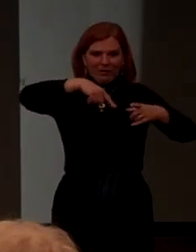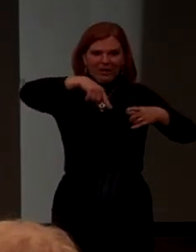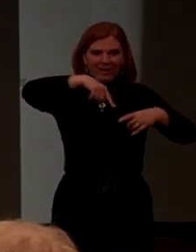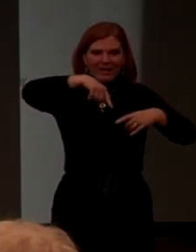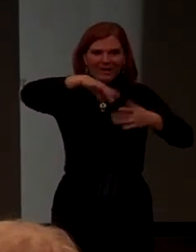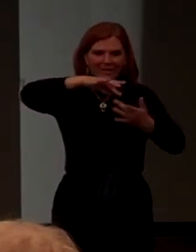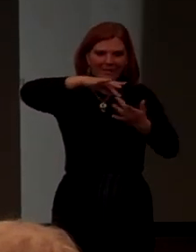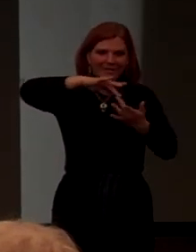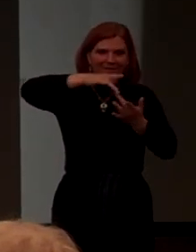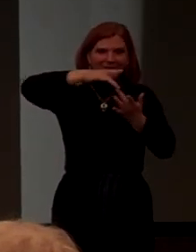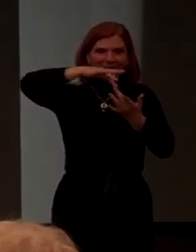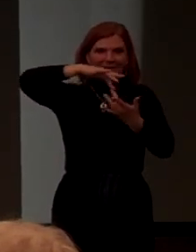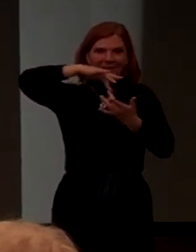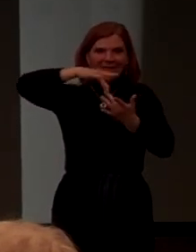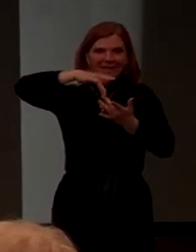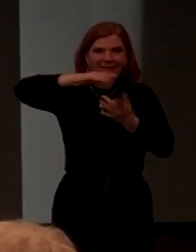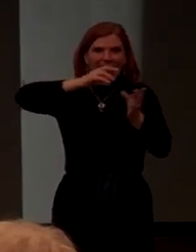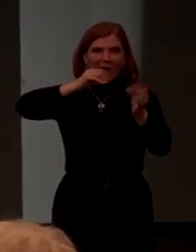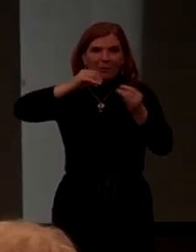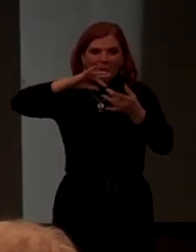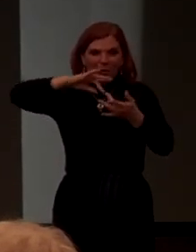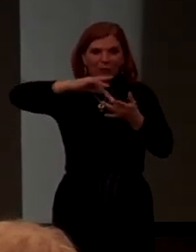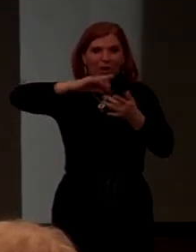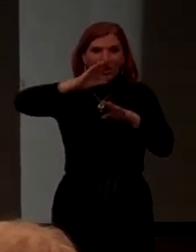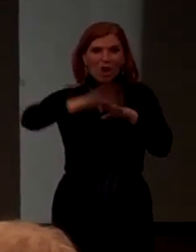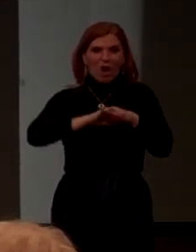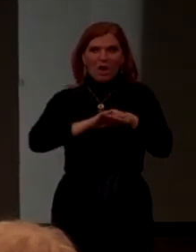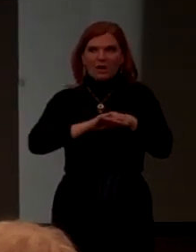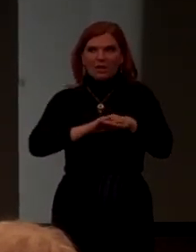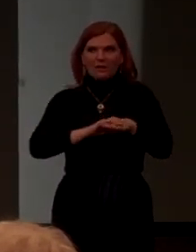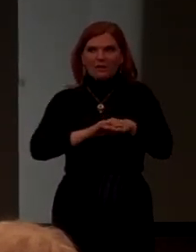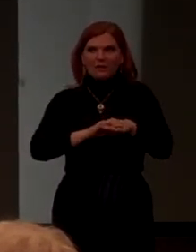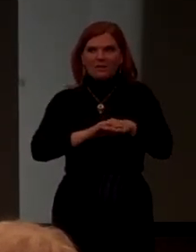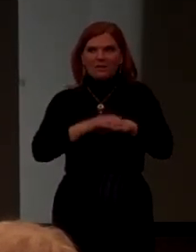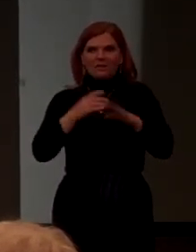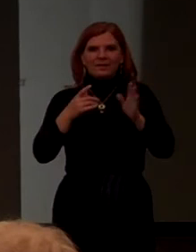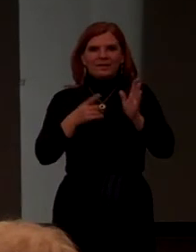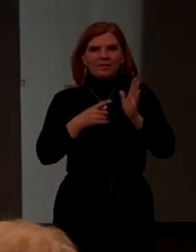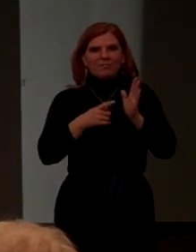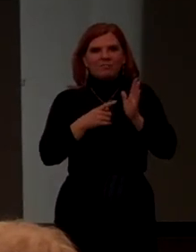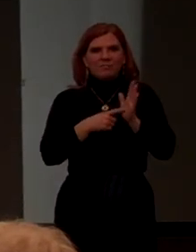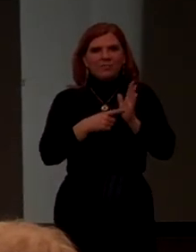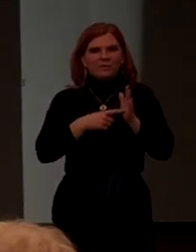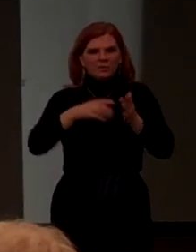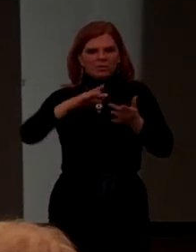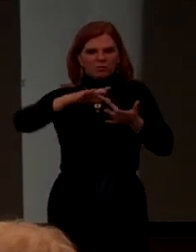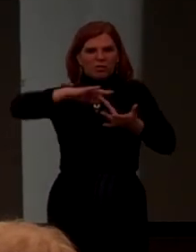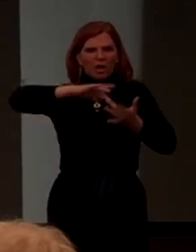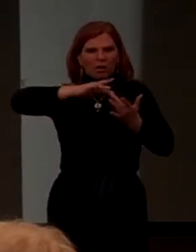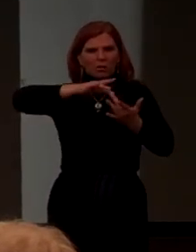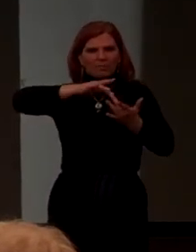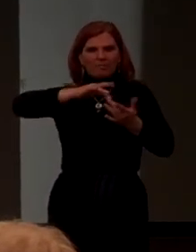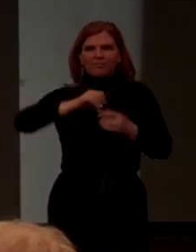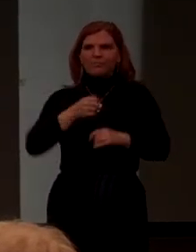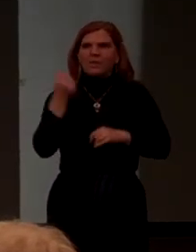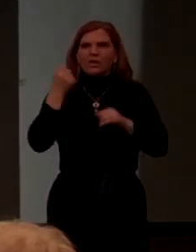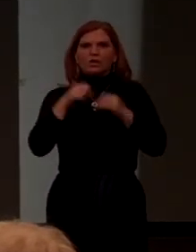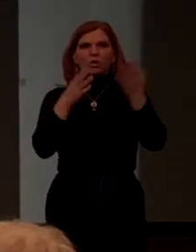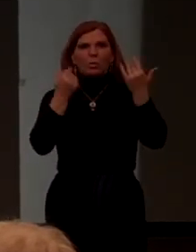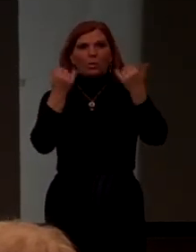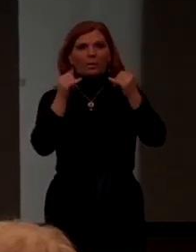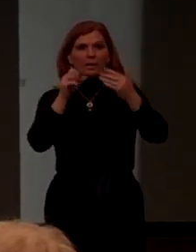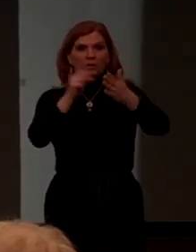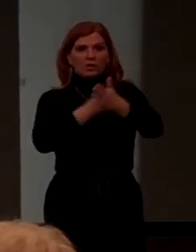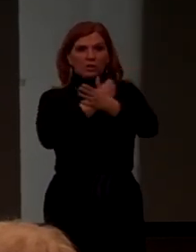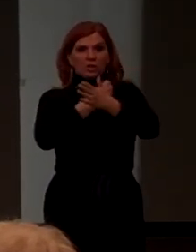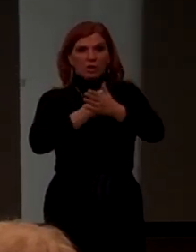So, I put the record on the turntable, and they said, you know, this is a record, no, no, no. So, I want to play